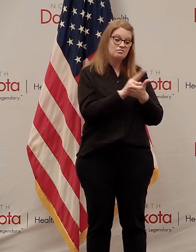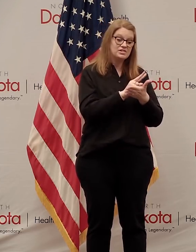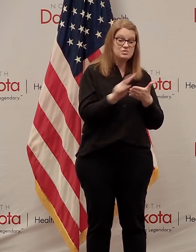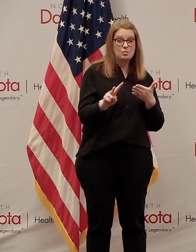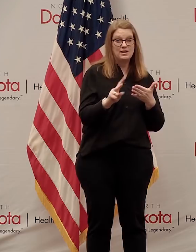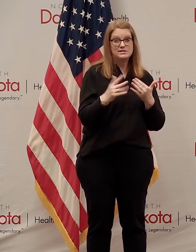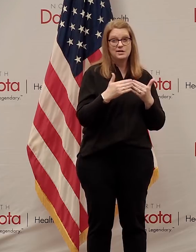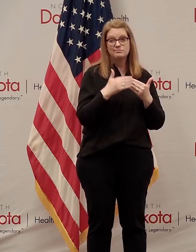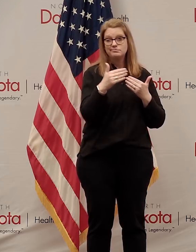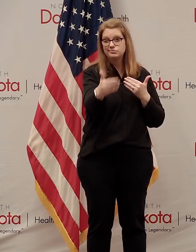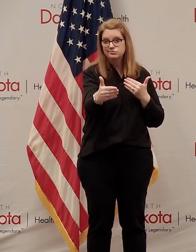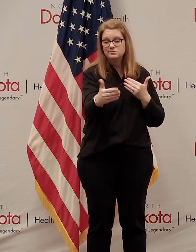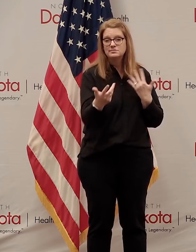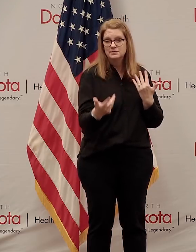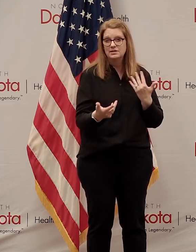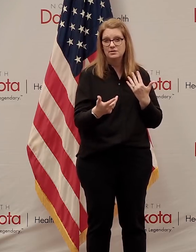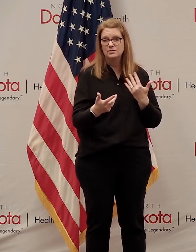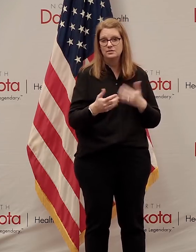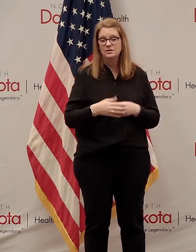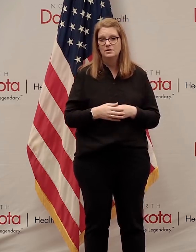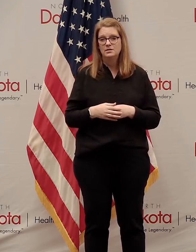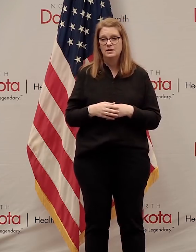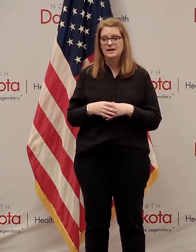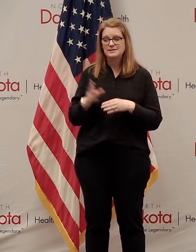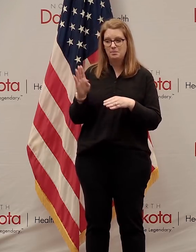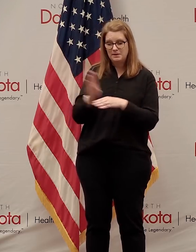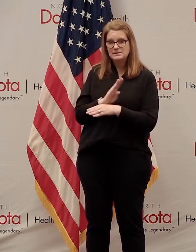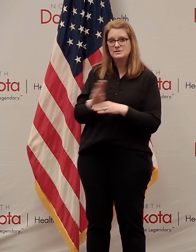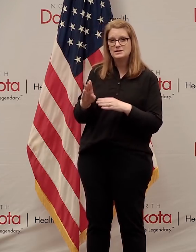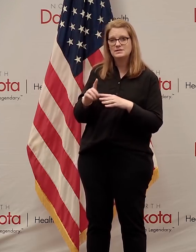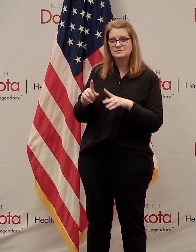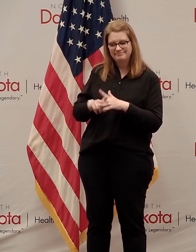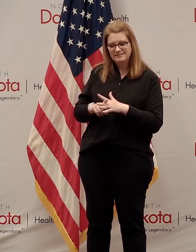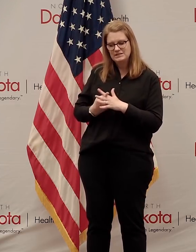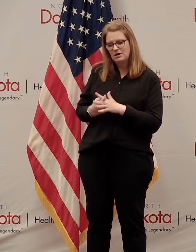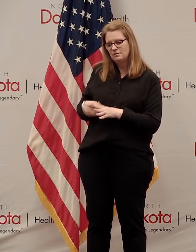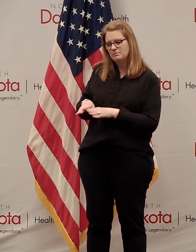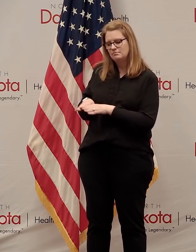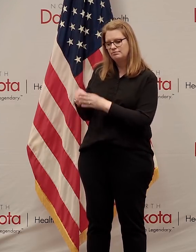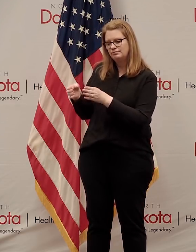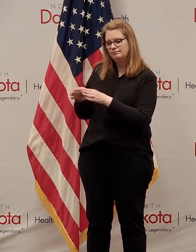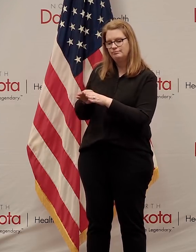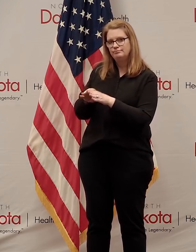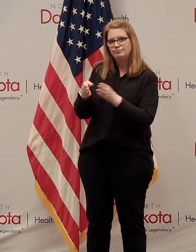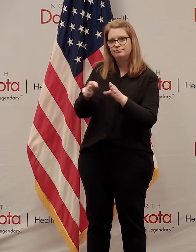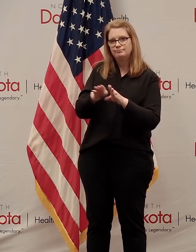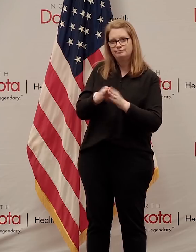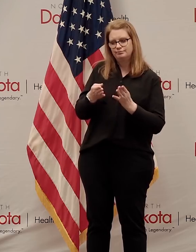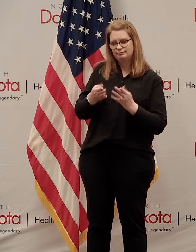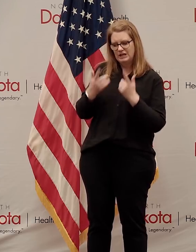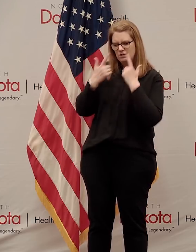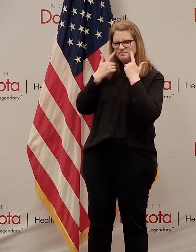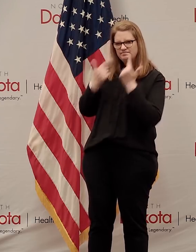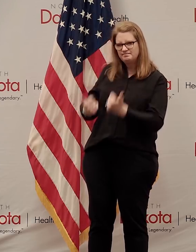in place and businesses begin to reopen on their own voluntary timeline